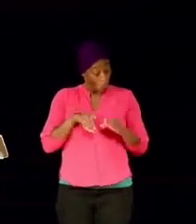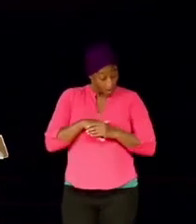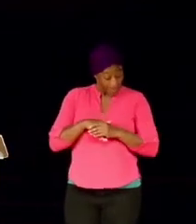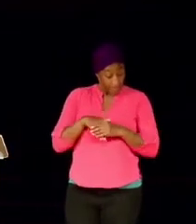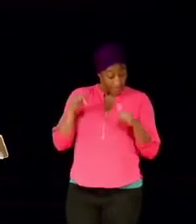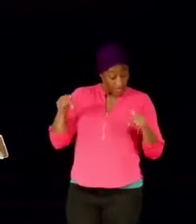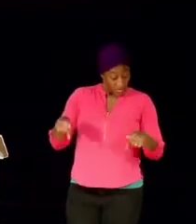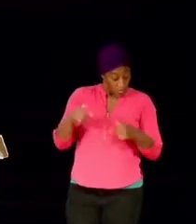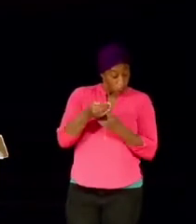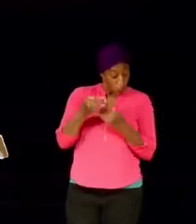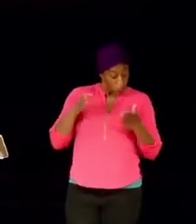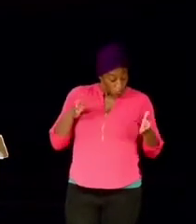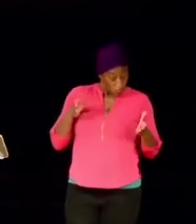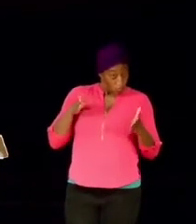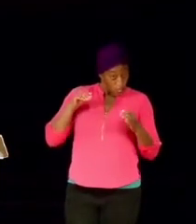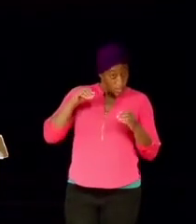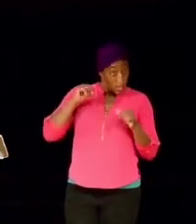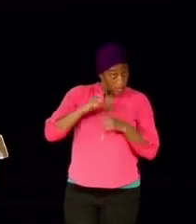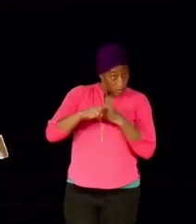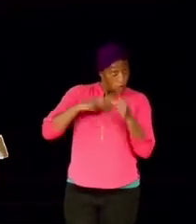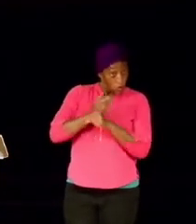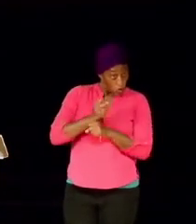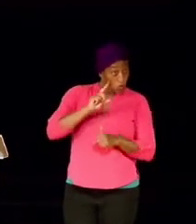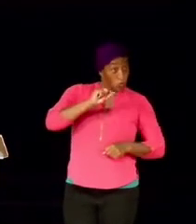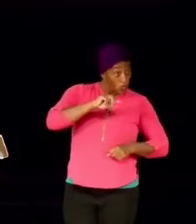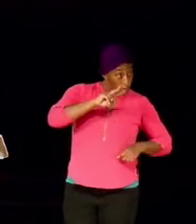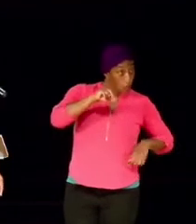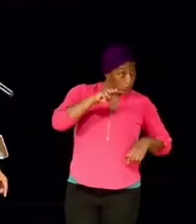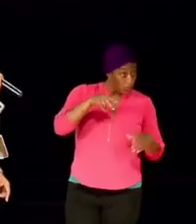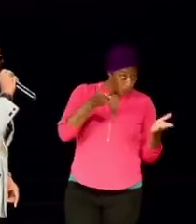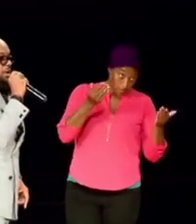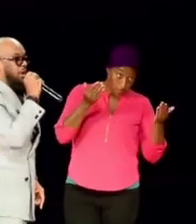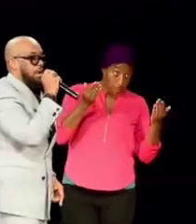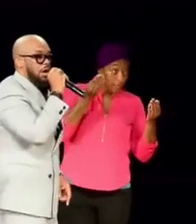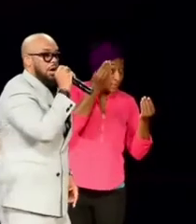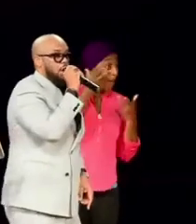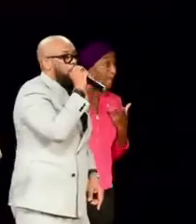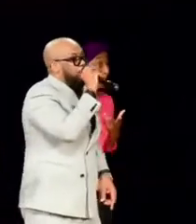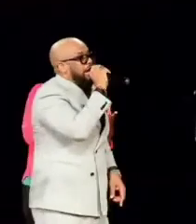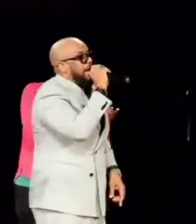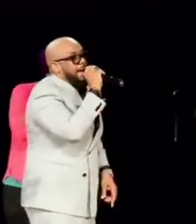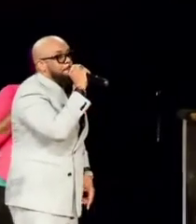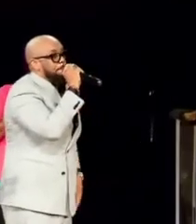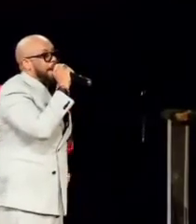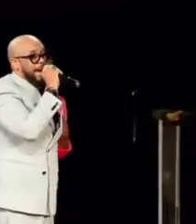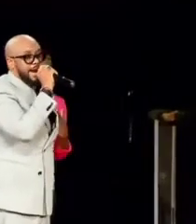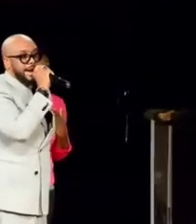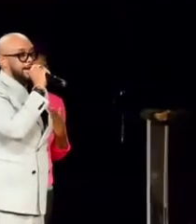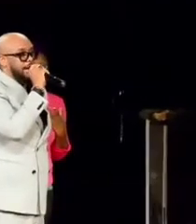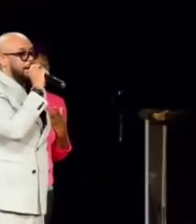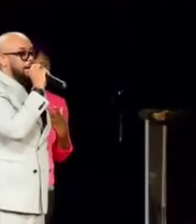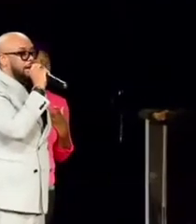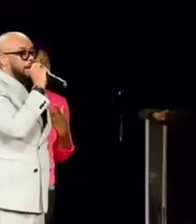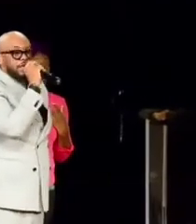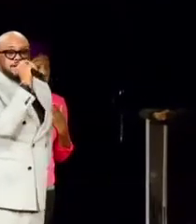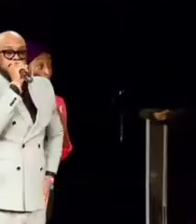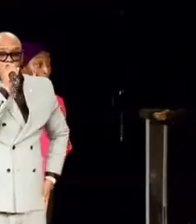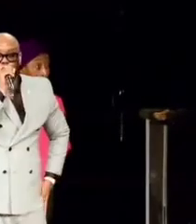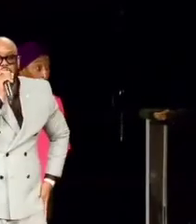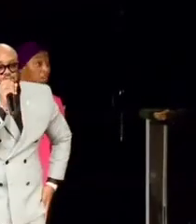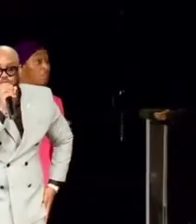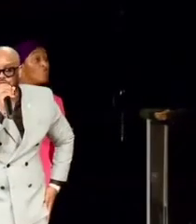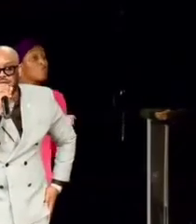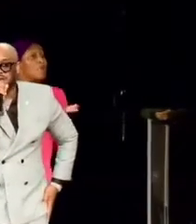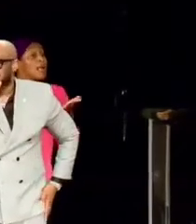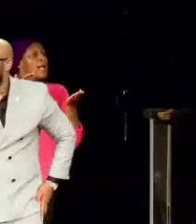room in 2022, y'all ought to talk with me women folk in here, would have made the